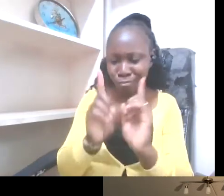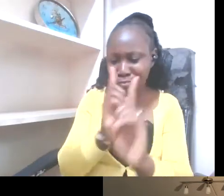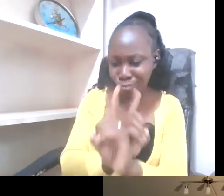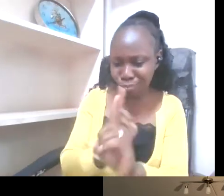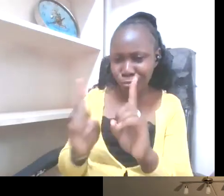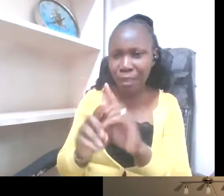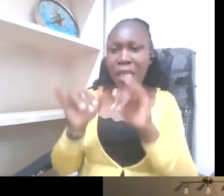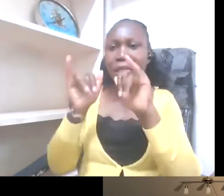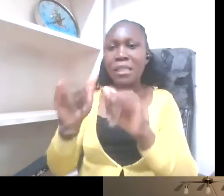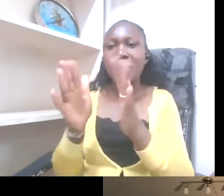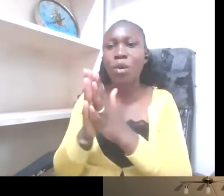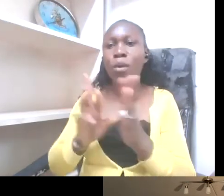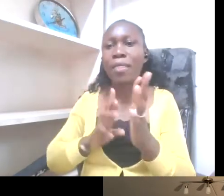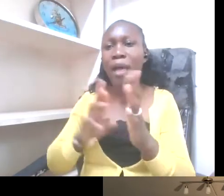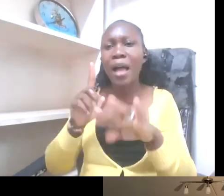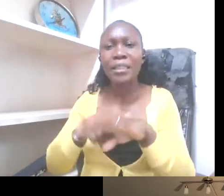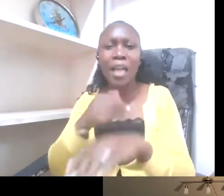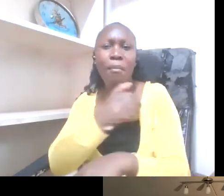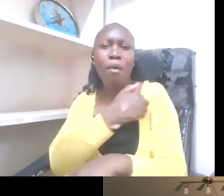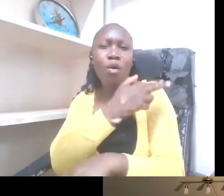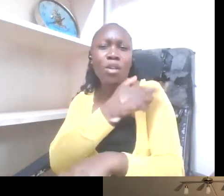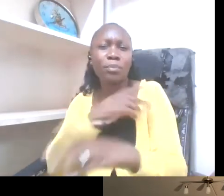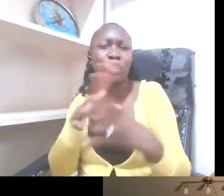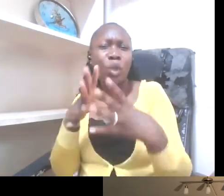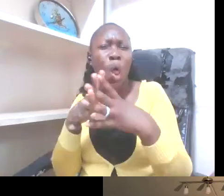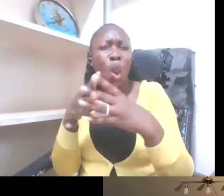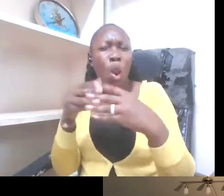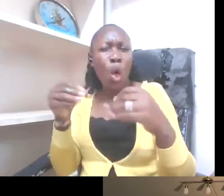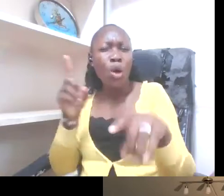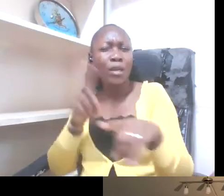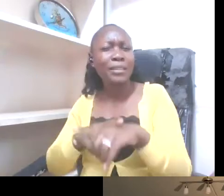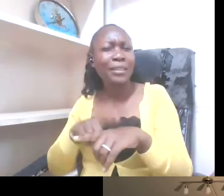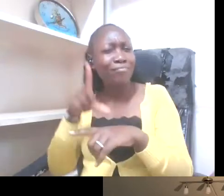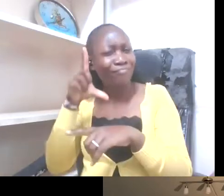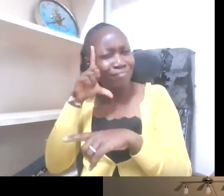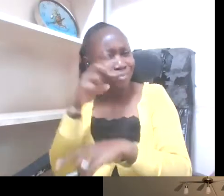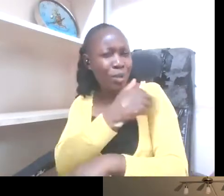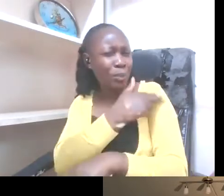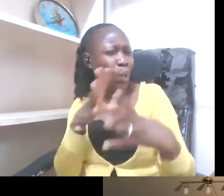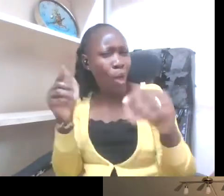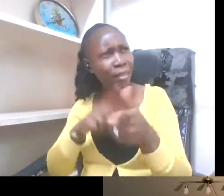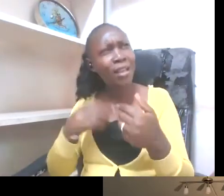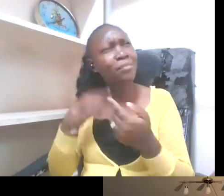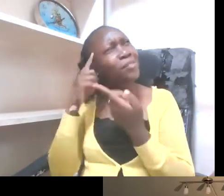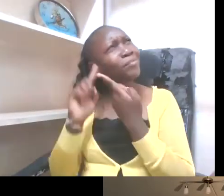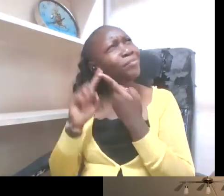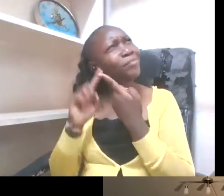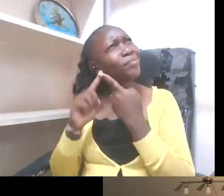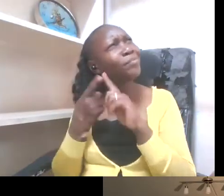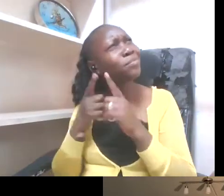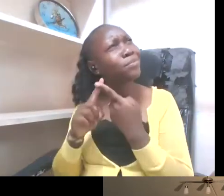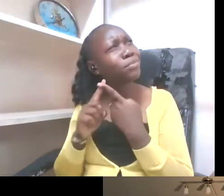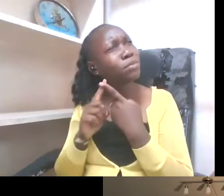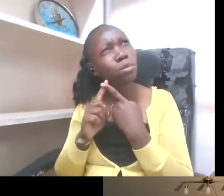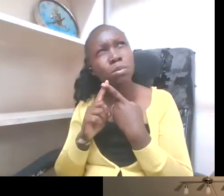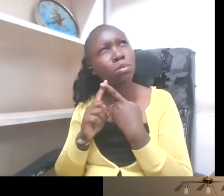was admitted in hospital for a long period of time. And I began to reflect upon how our family really had to shift around because